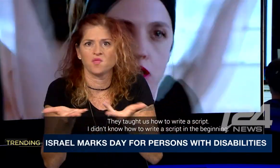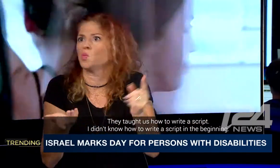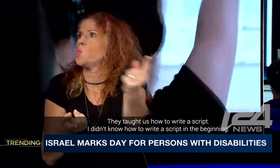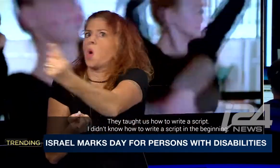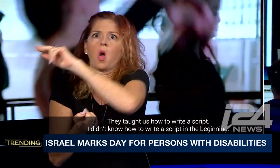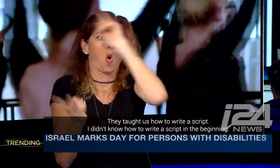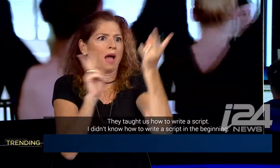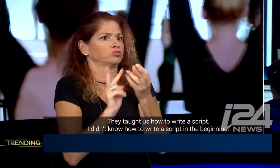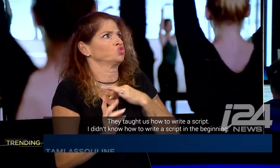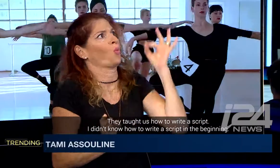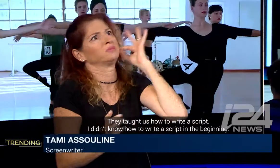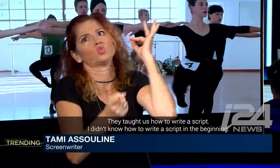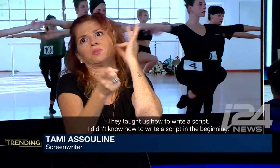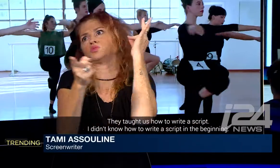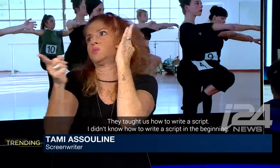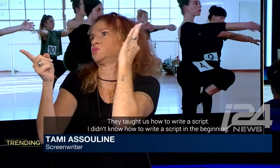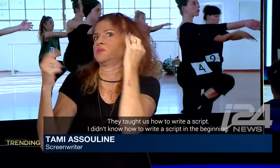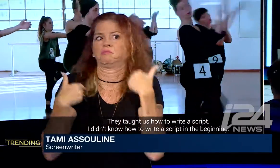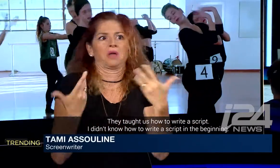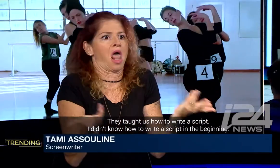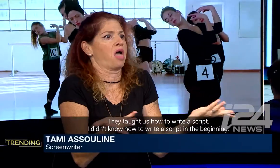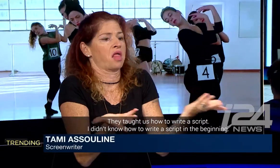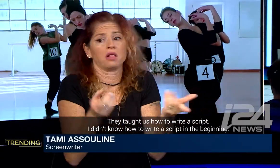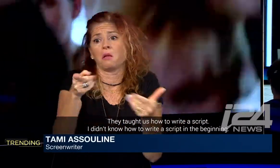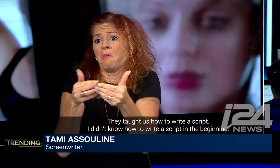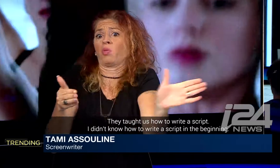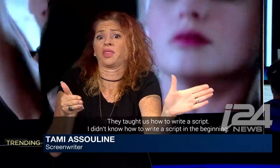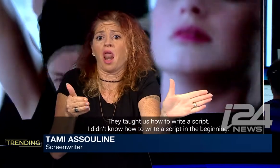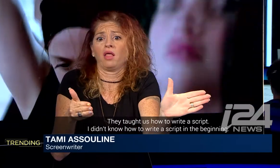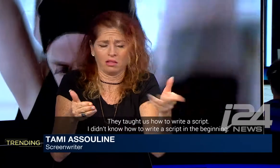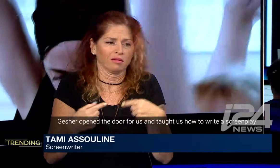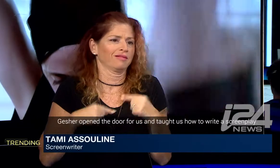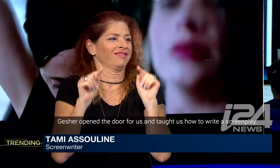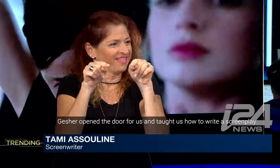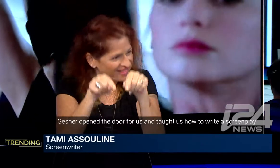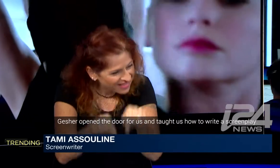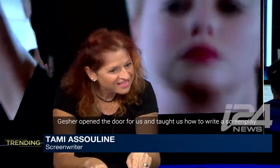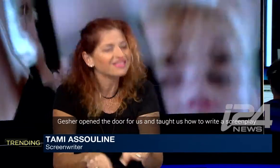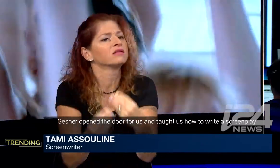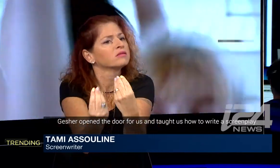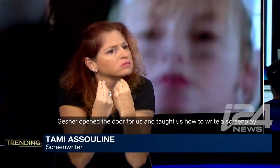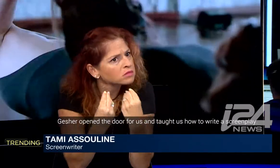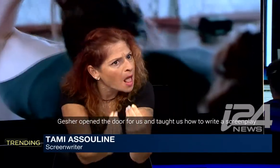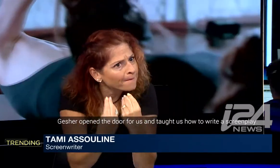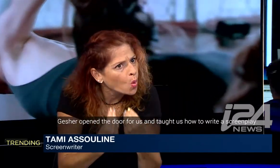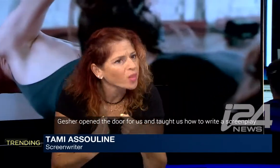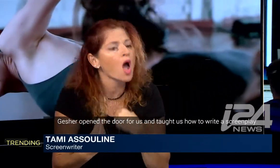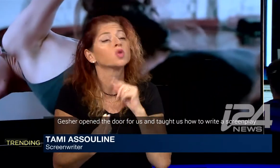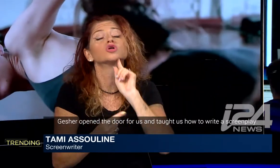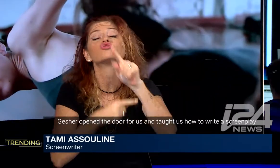it before. All my word is, you know, like all around us are hearing people. And suddenly, Gesher opened the door for us. They teach us everything how